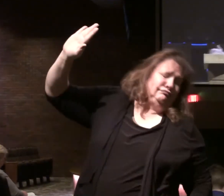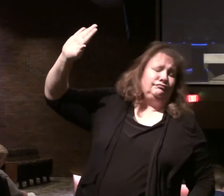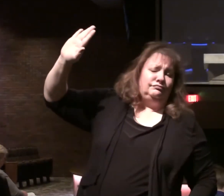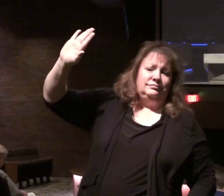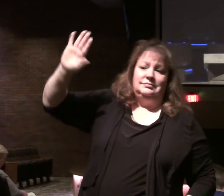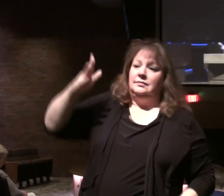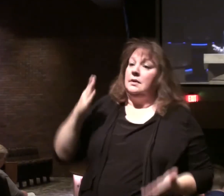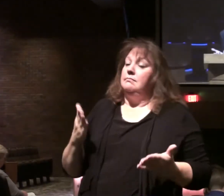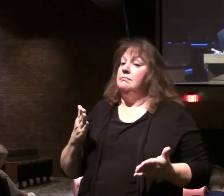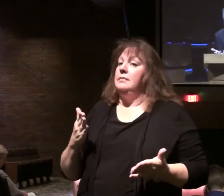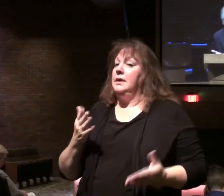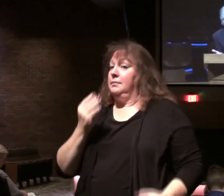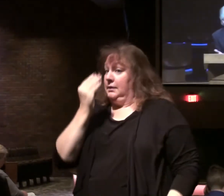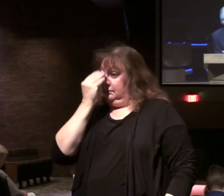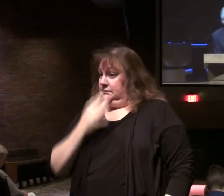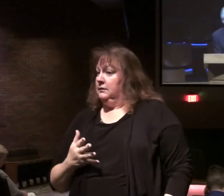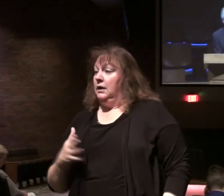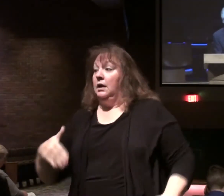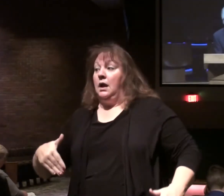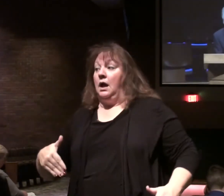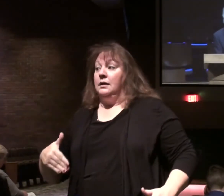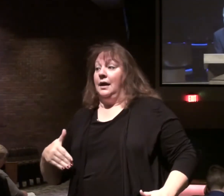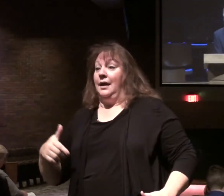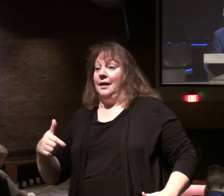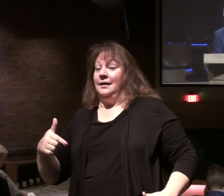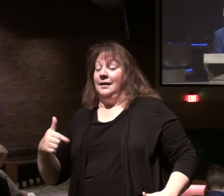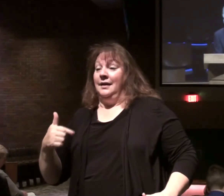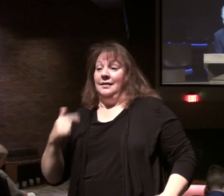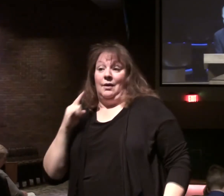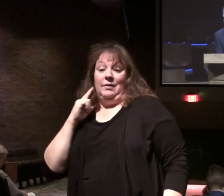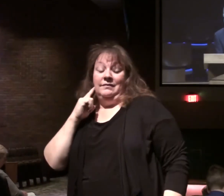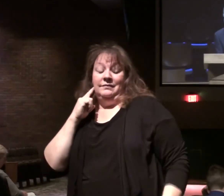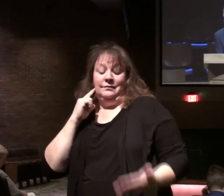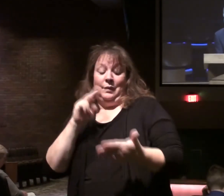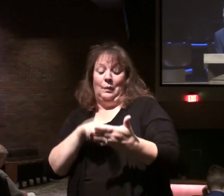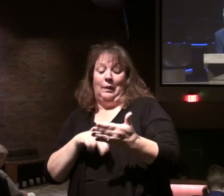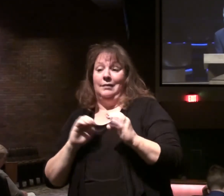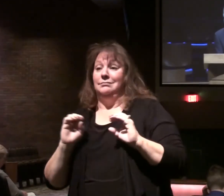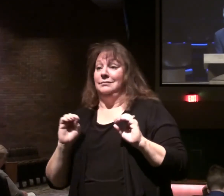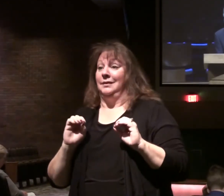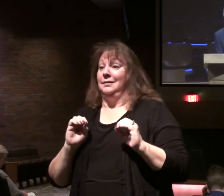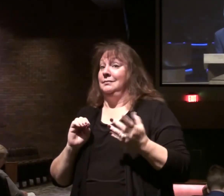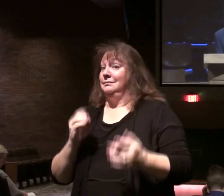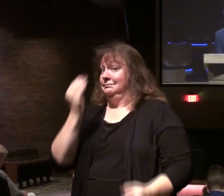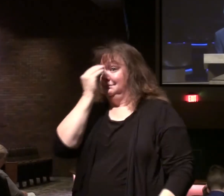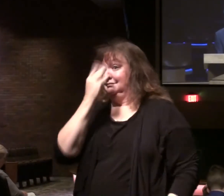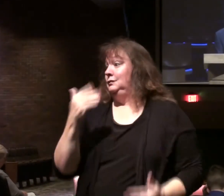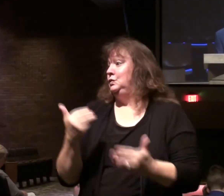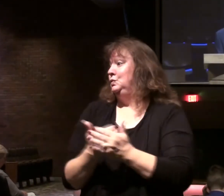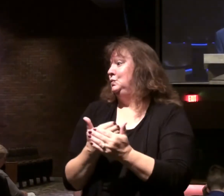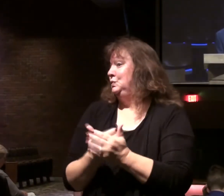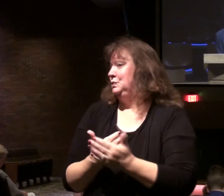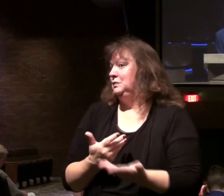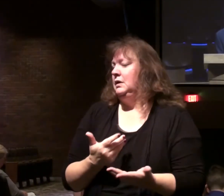They may reveal things that have not been revealed in the book of Revelation. They're men empowered by